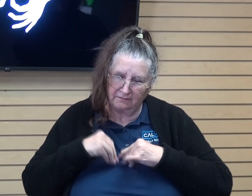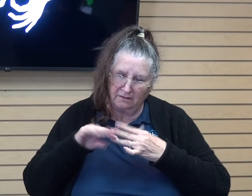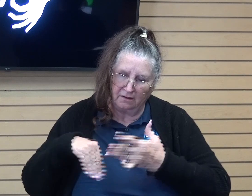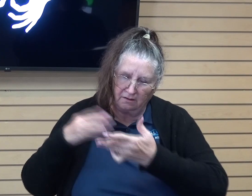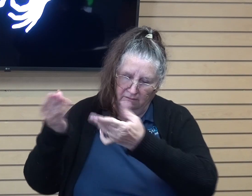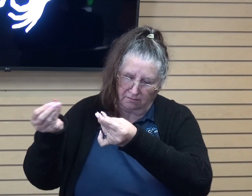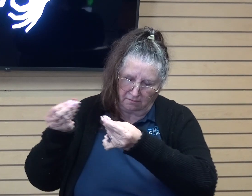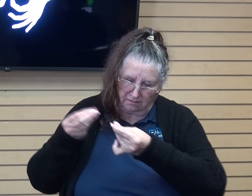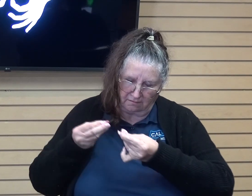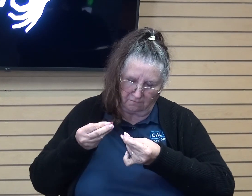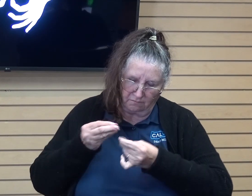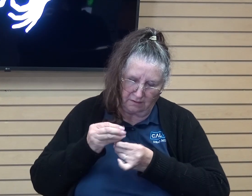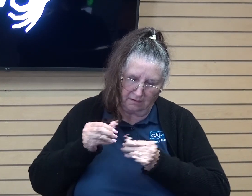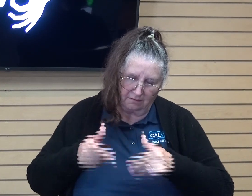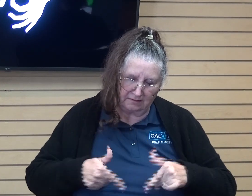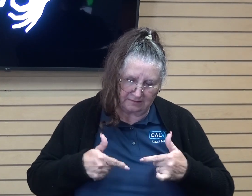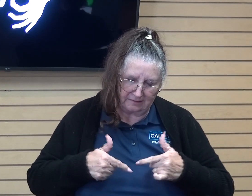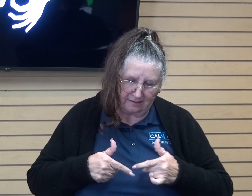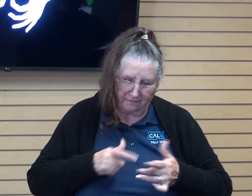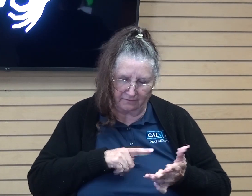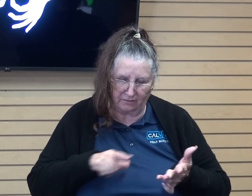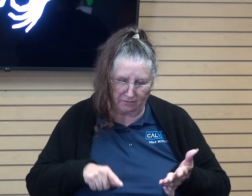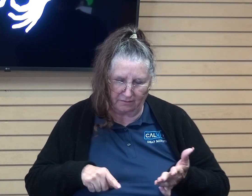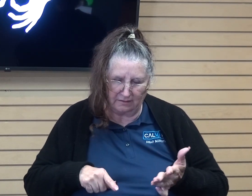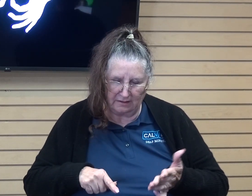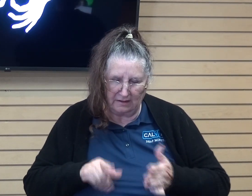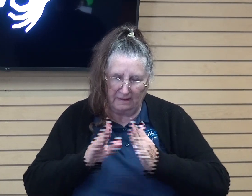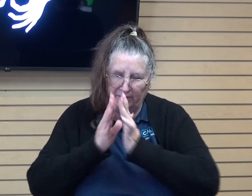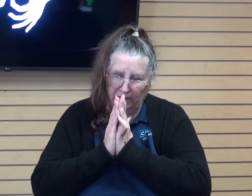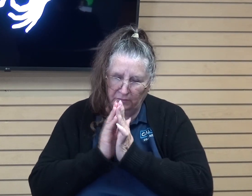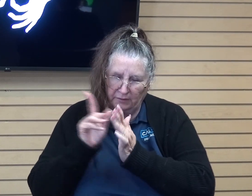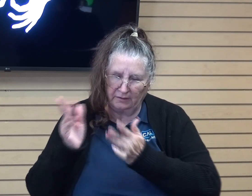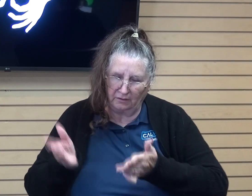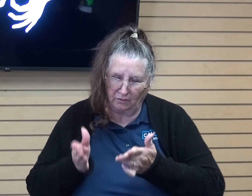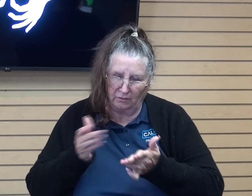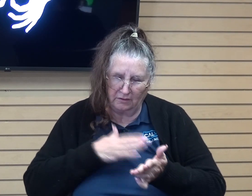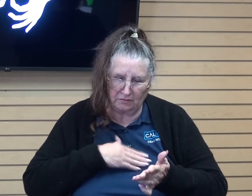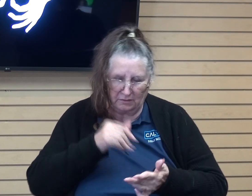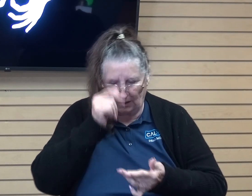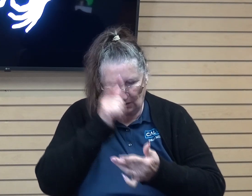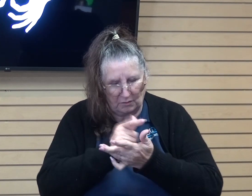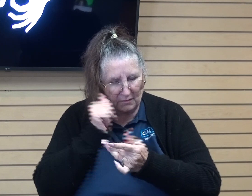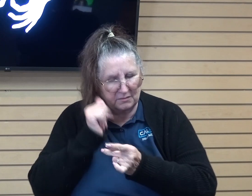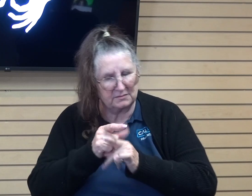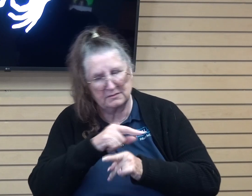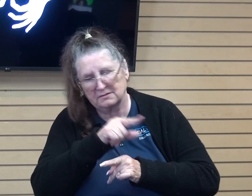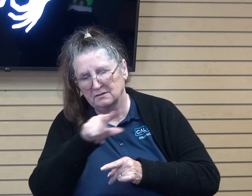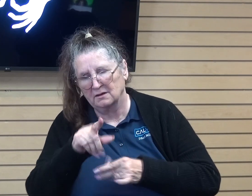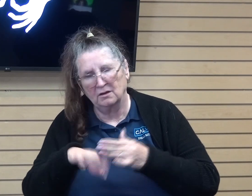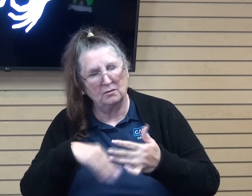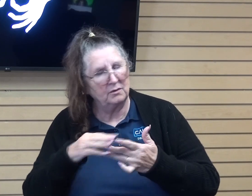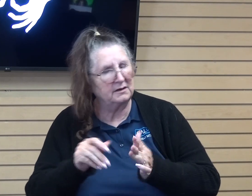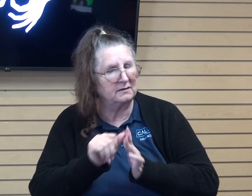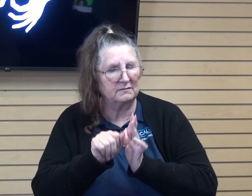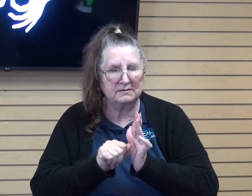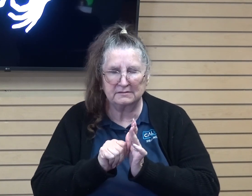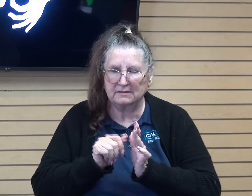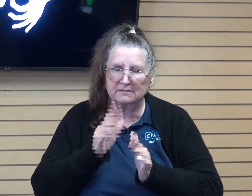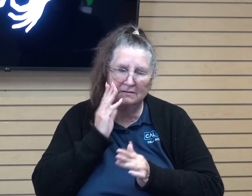have for me in this life, Lord. And I just pray that you encourage my brothers and sisters out there and whatever season they're in, whatever they're going through father,